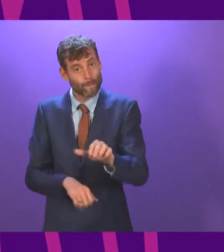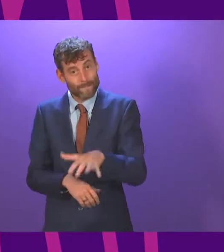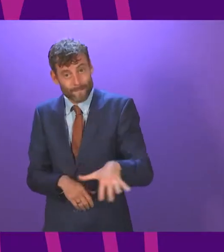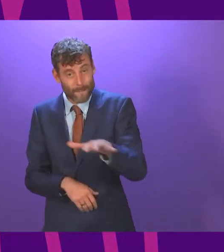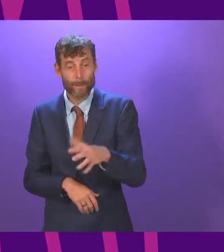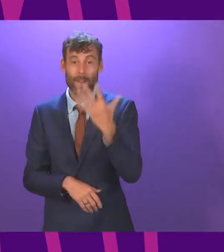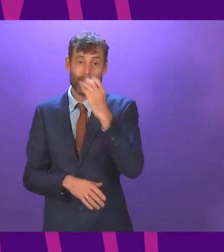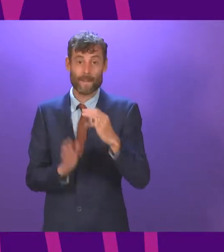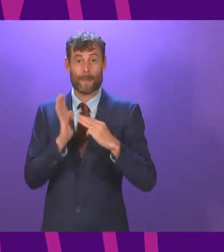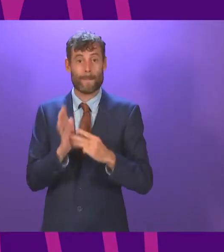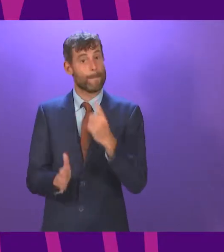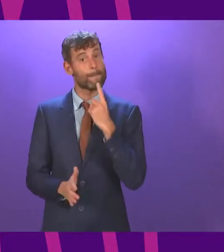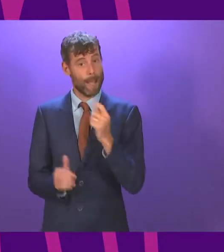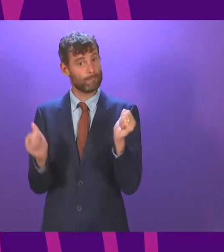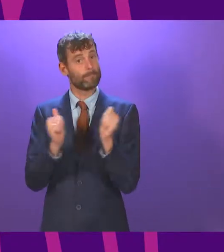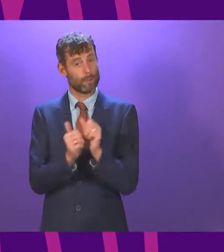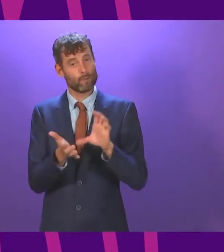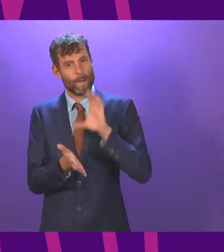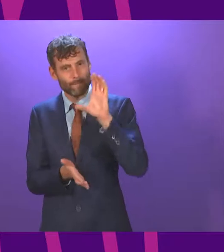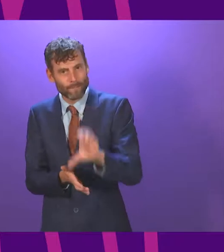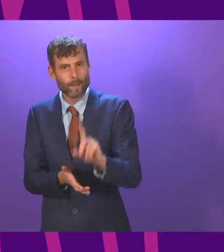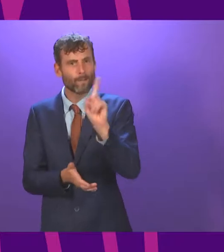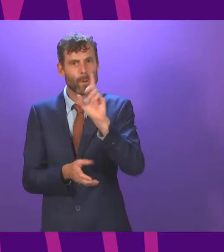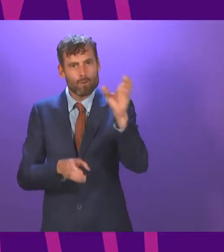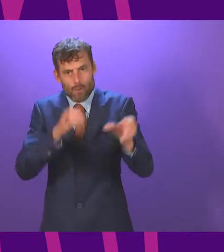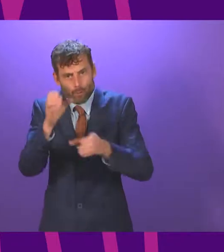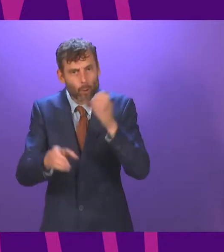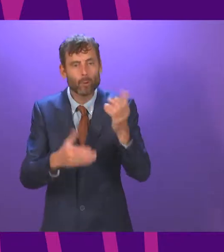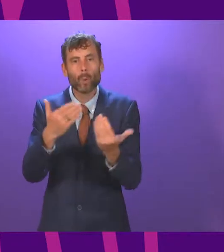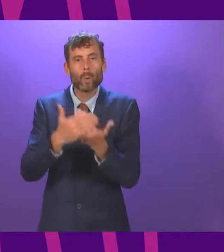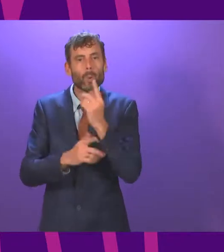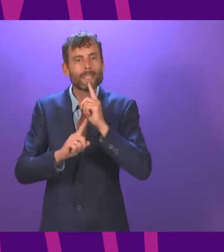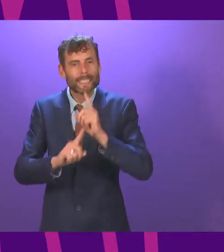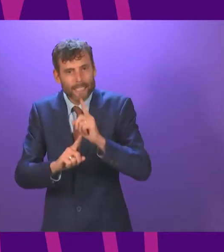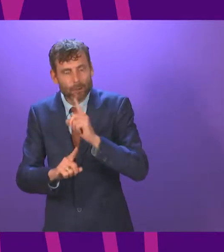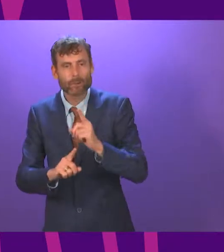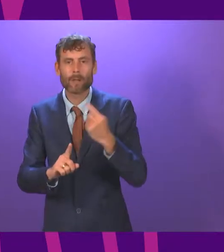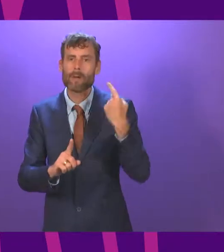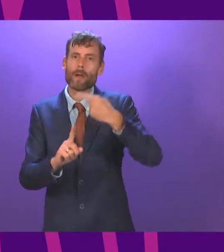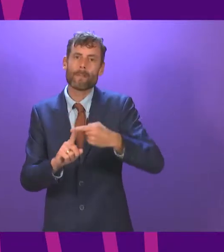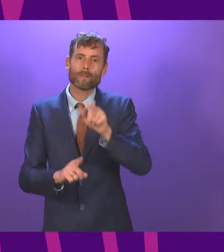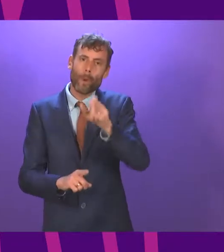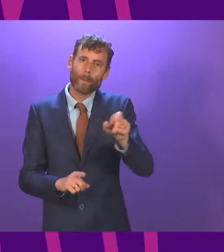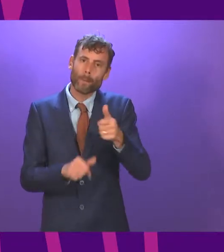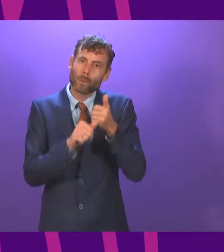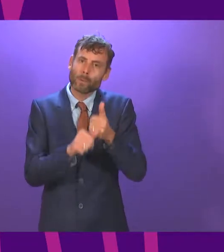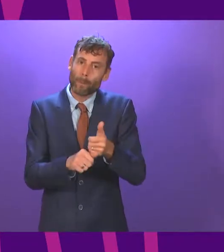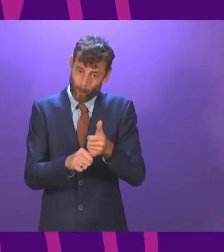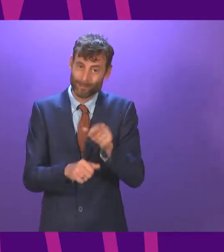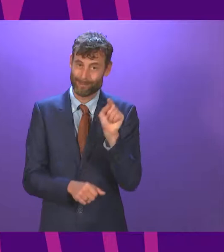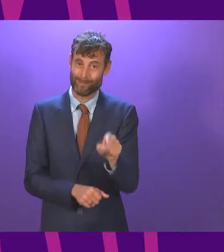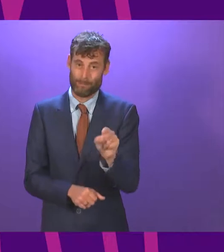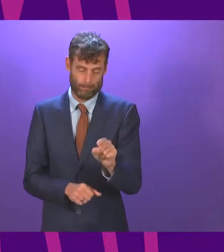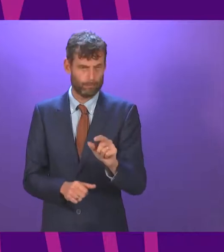£50 million that have been targeted to fund recruitment of new teachers and pupil support assistance has been warmly